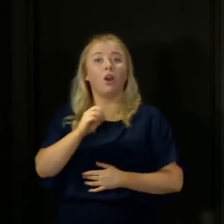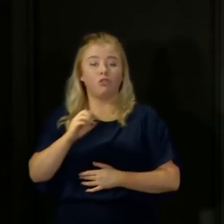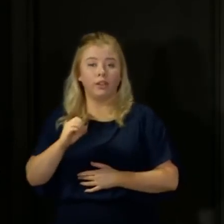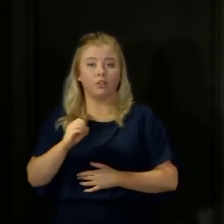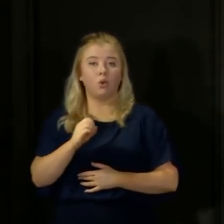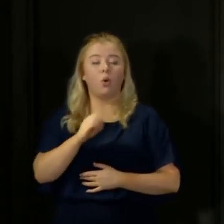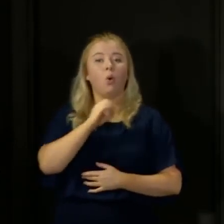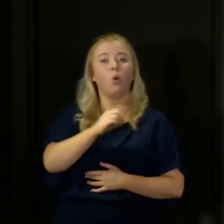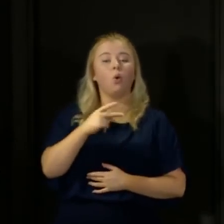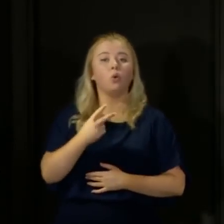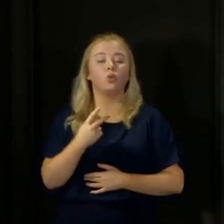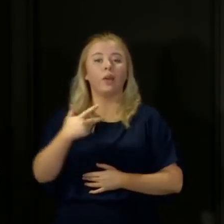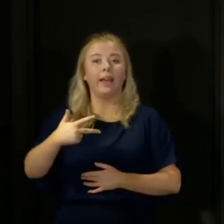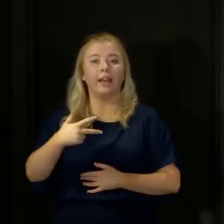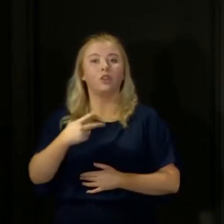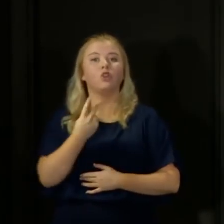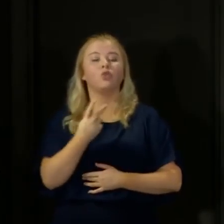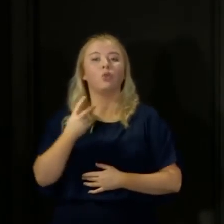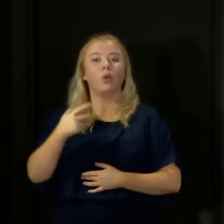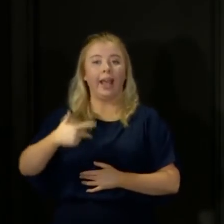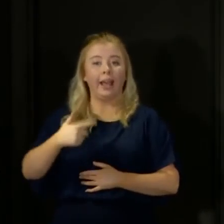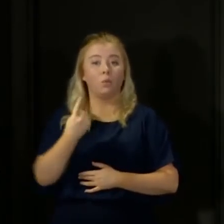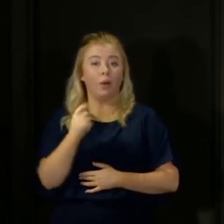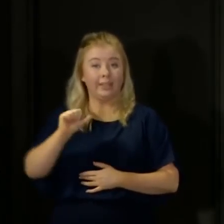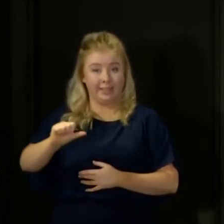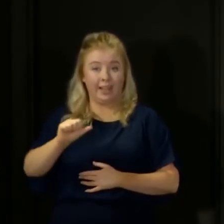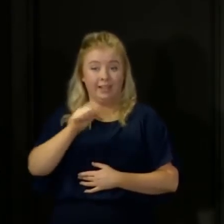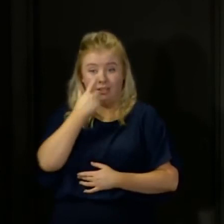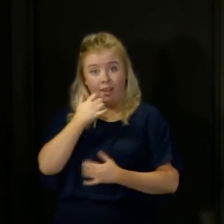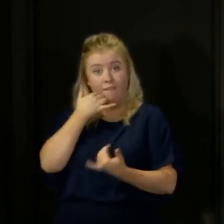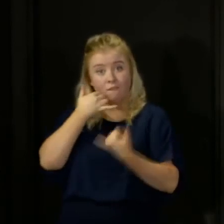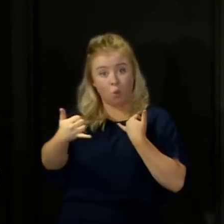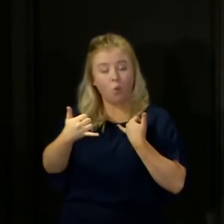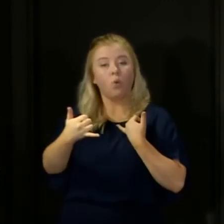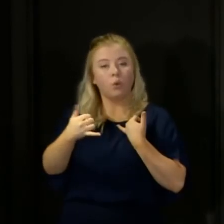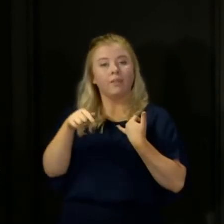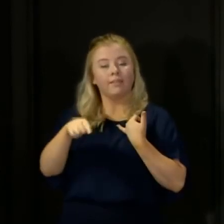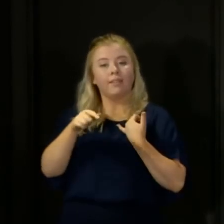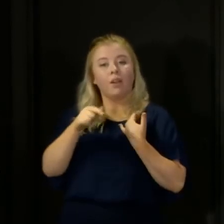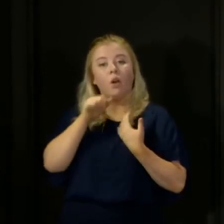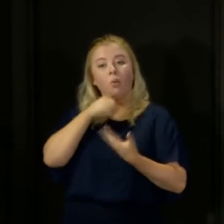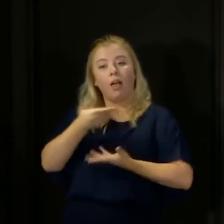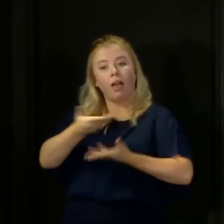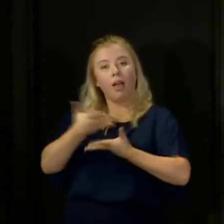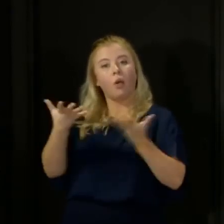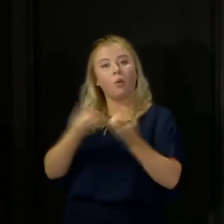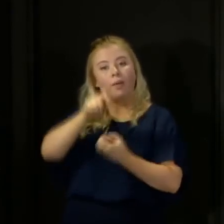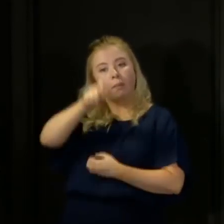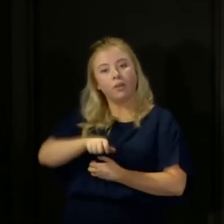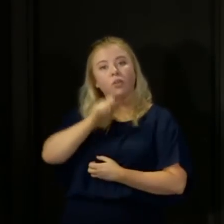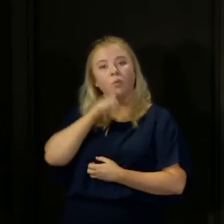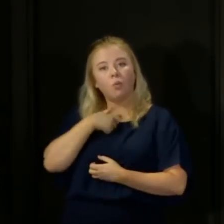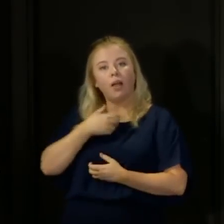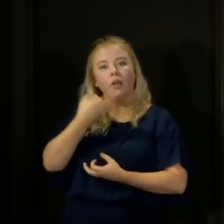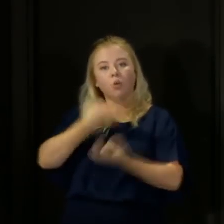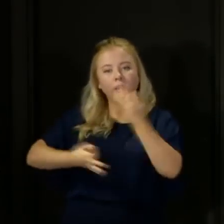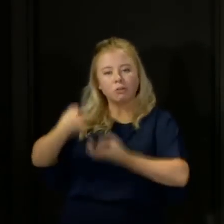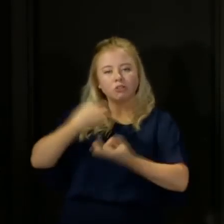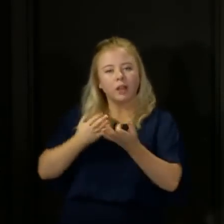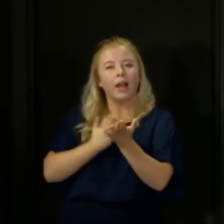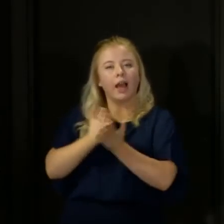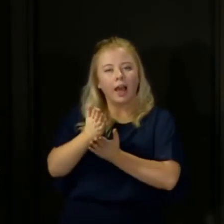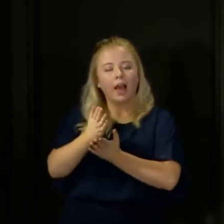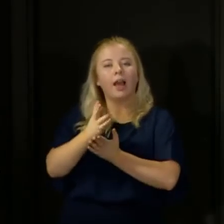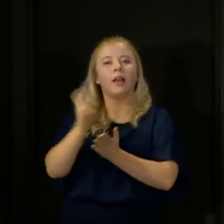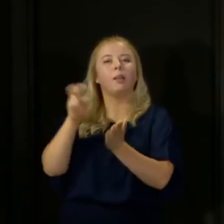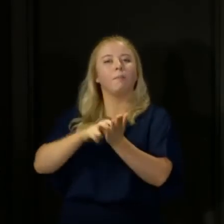2816. You will speak to an advisor who will then go through some questions with you and book you in for a test. Now, while